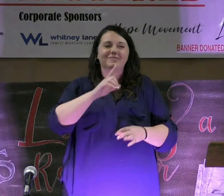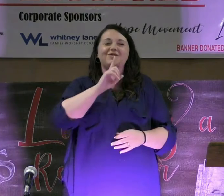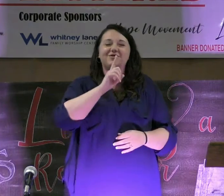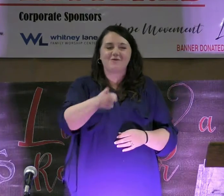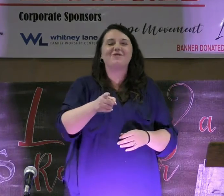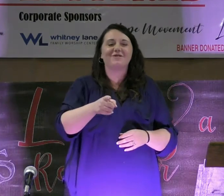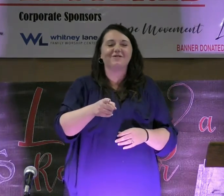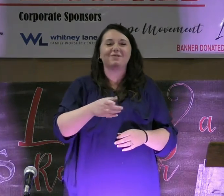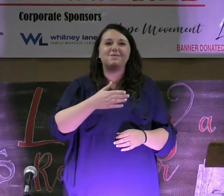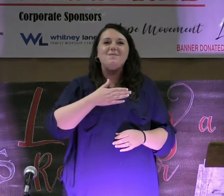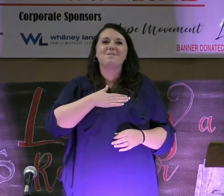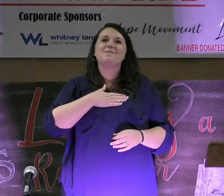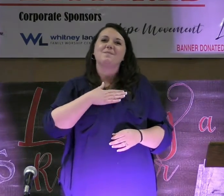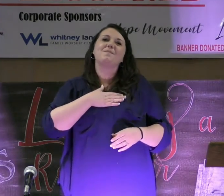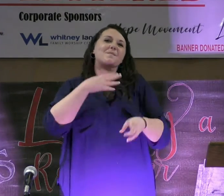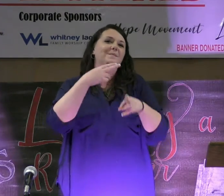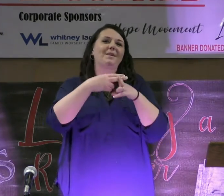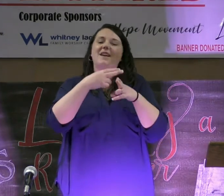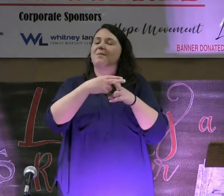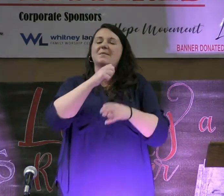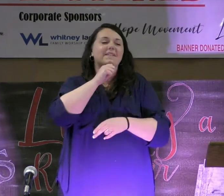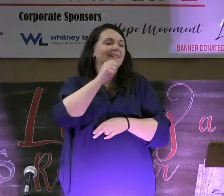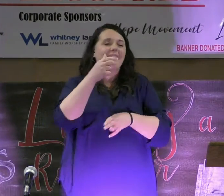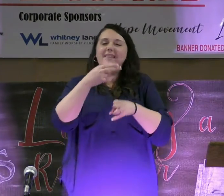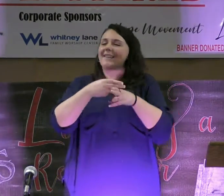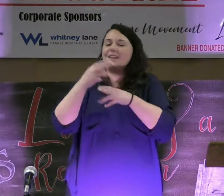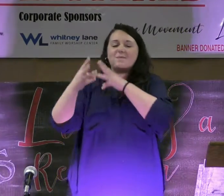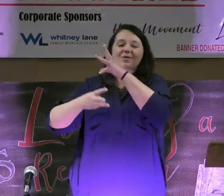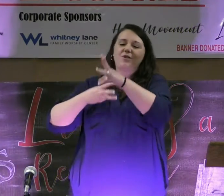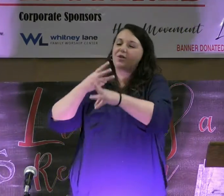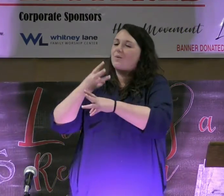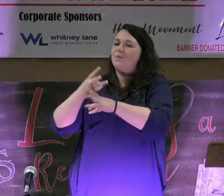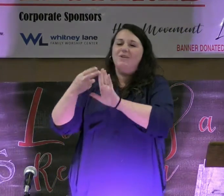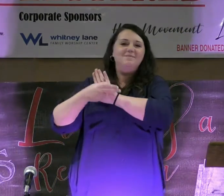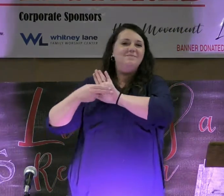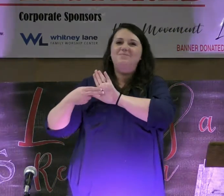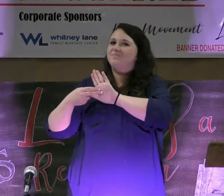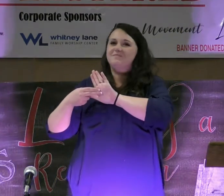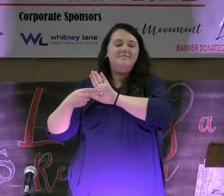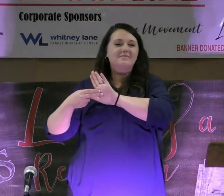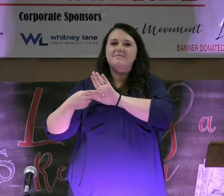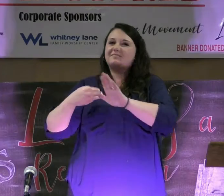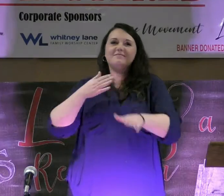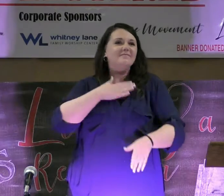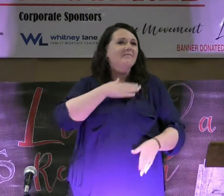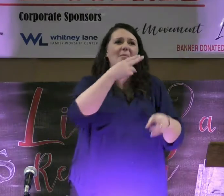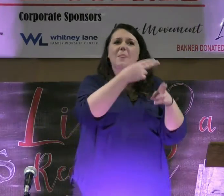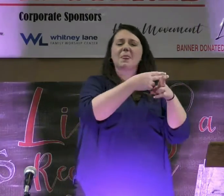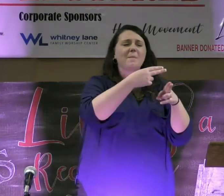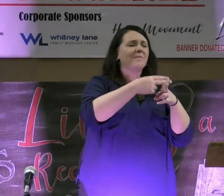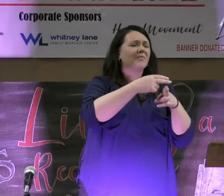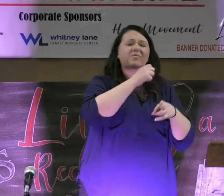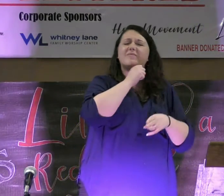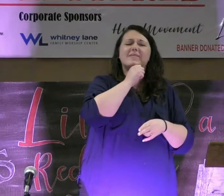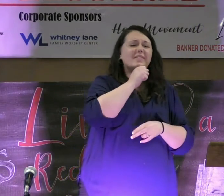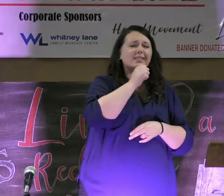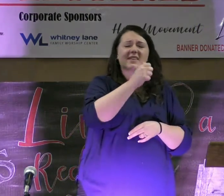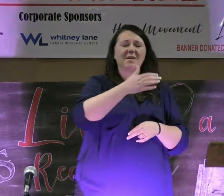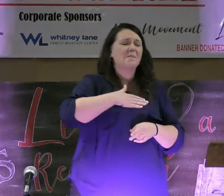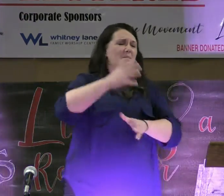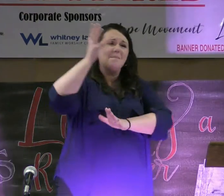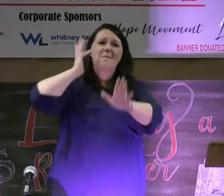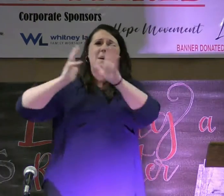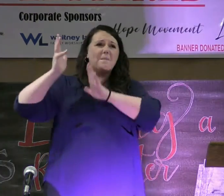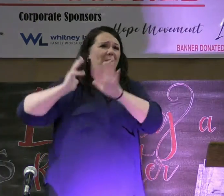My name is not the name the world calls me. My name is not the name my